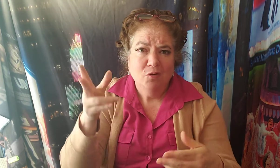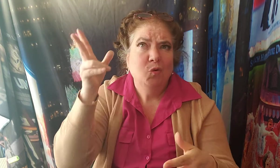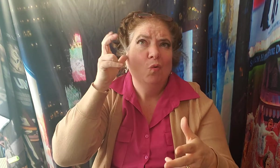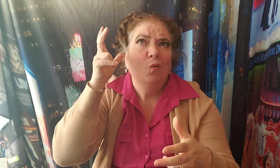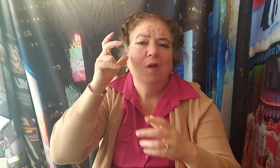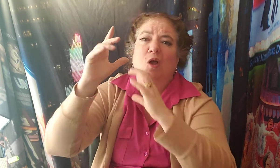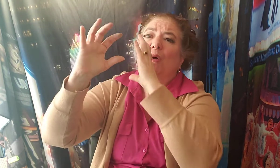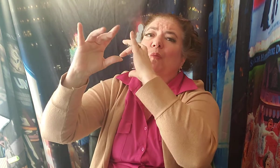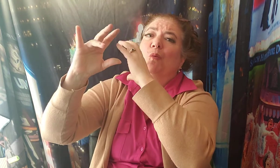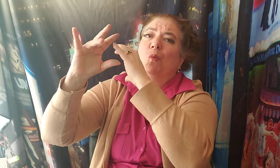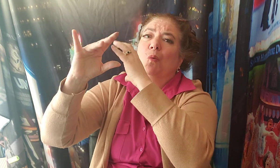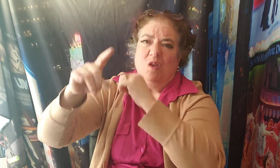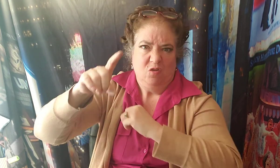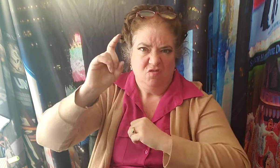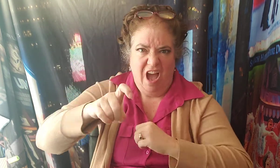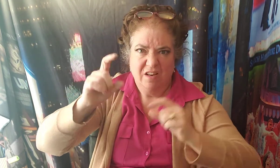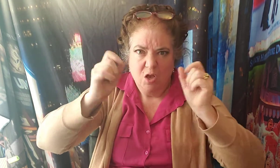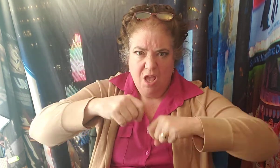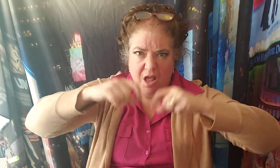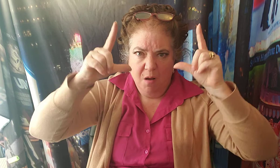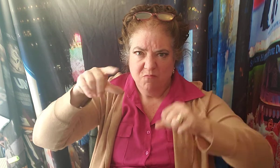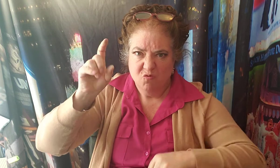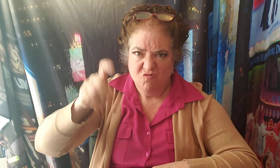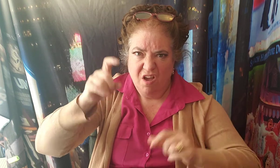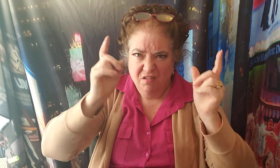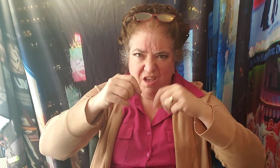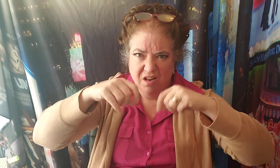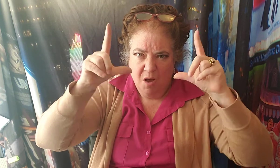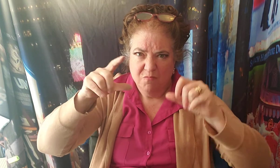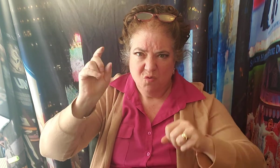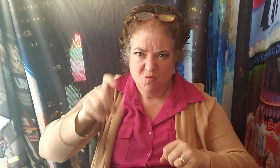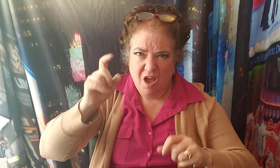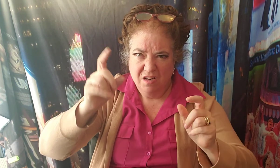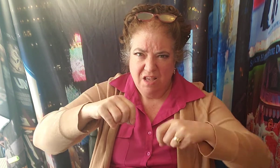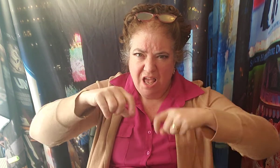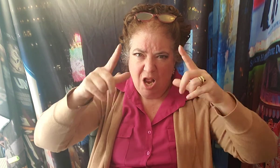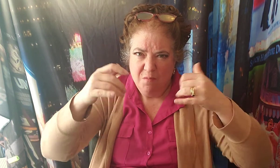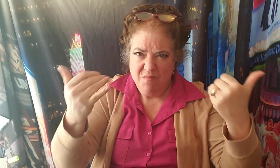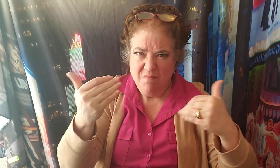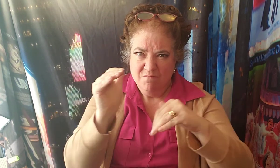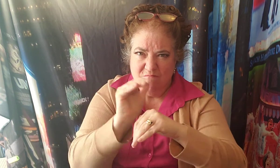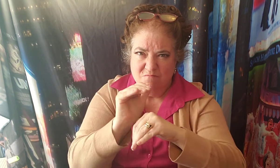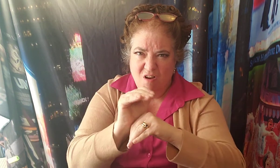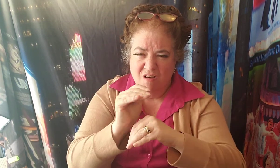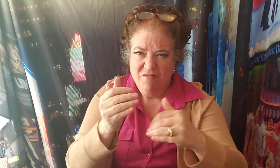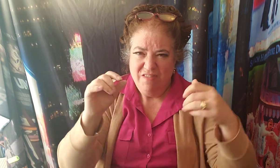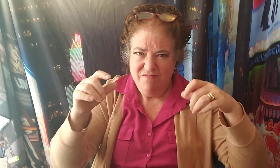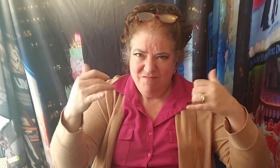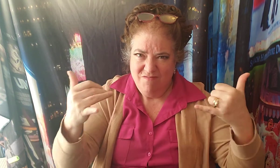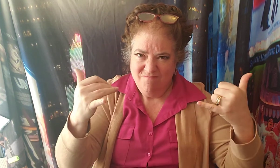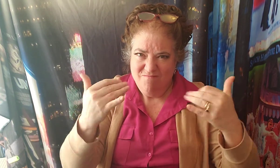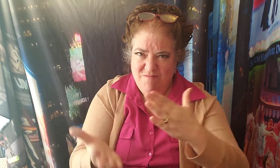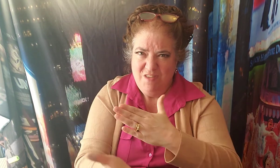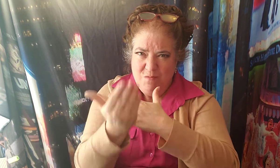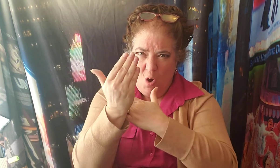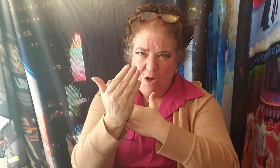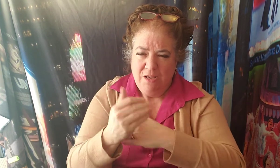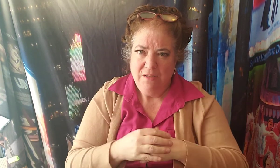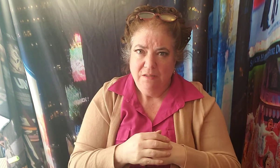bugler call You gotta get up You gotta get up You gotta get up This morning Someday I'm going